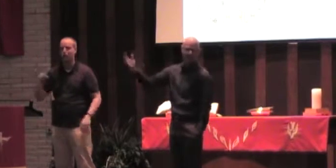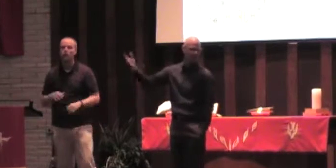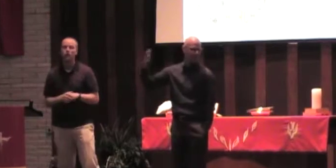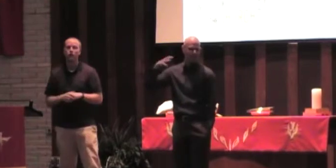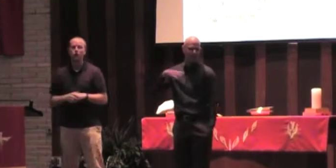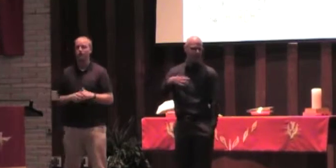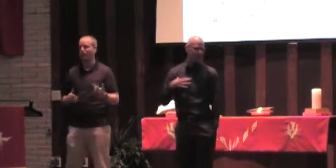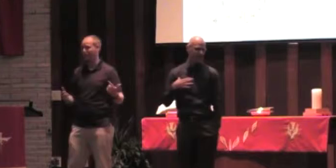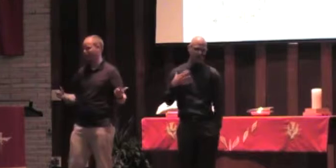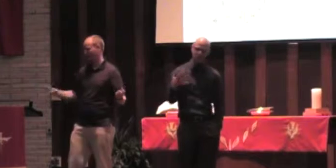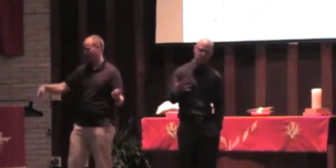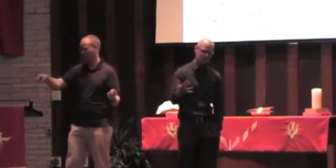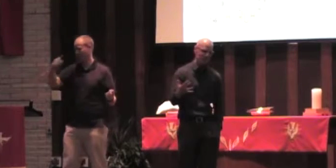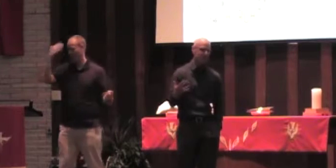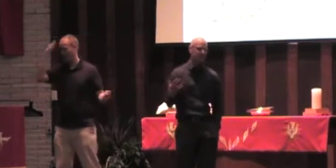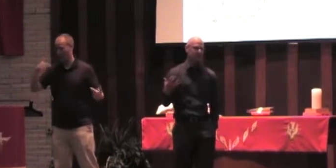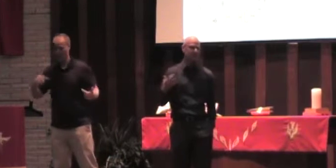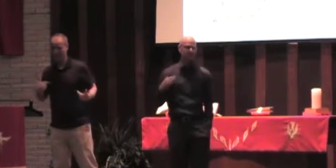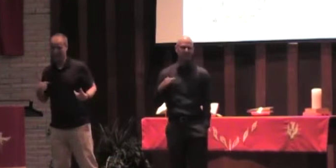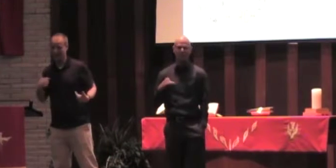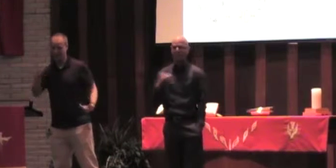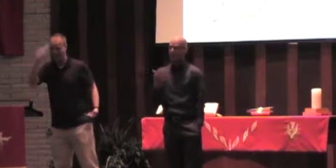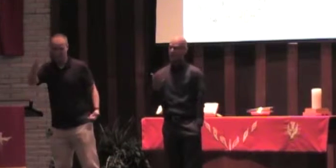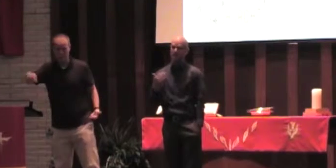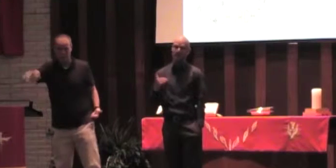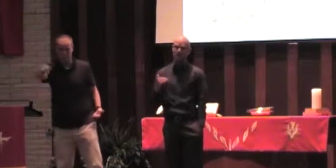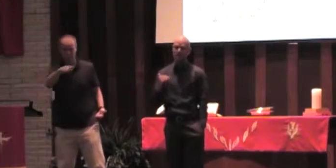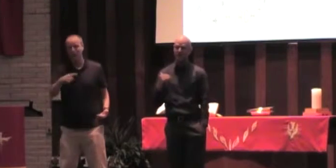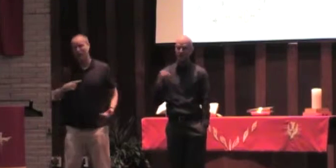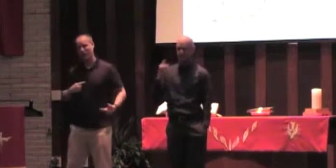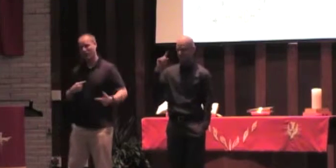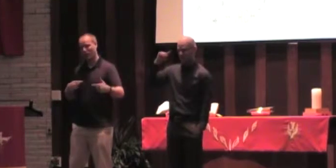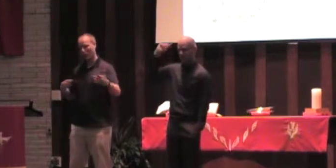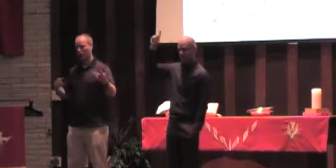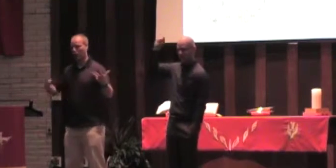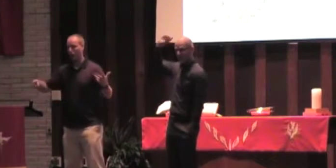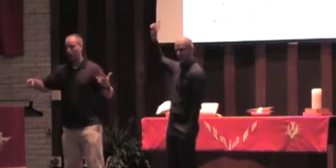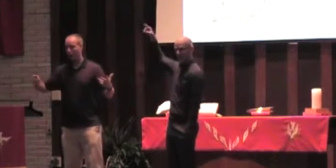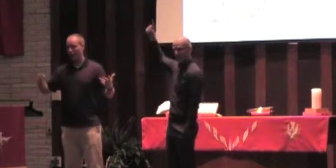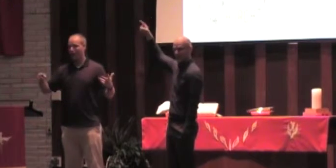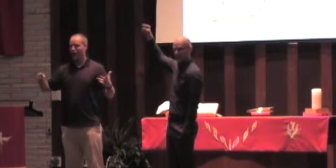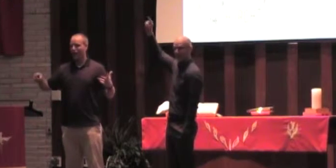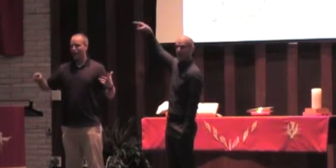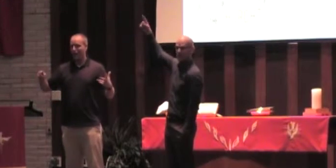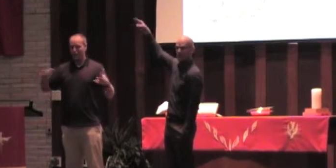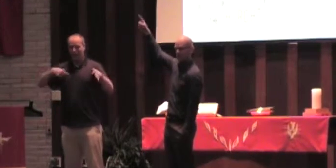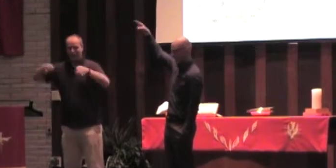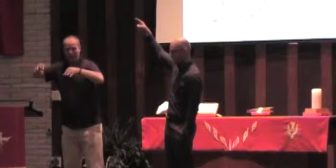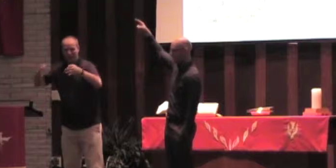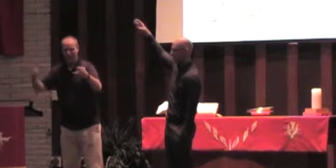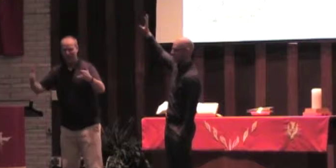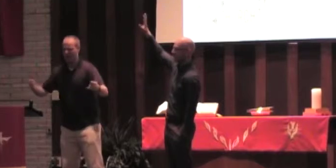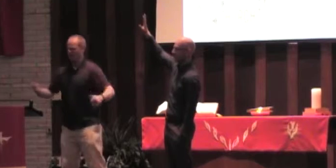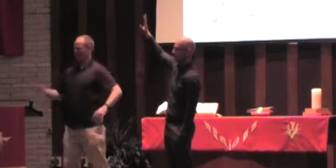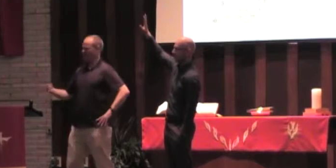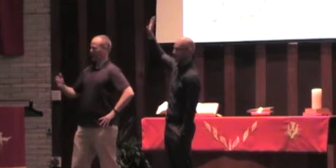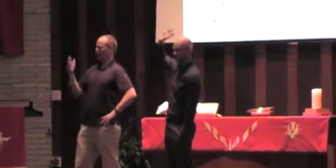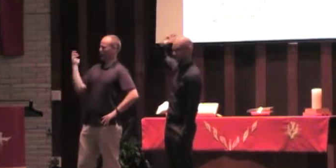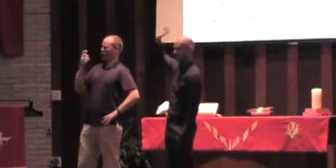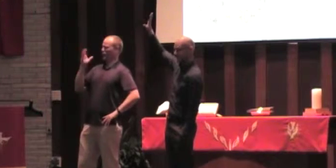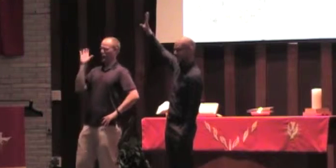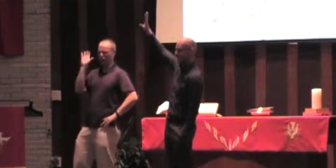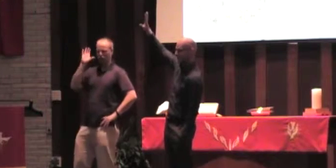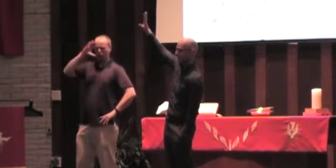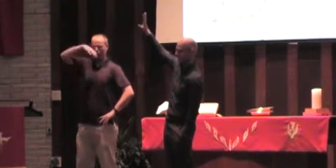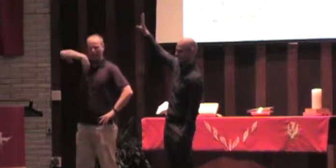Now, you don't know me, and I don't know you, so what I'm about to tell you, might just want to kind of file away, going, I'm not sure what to think about that. That's